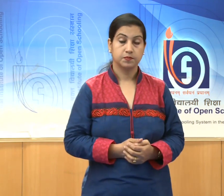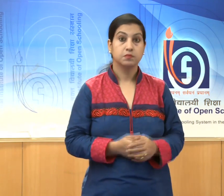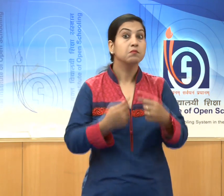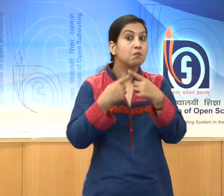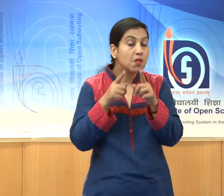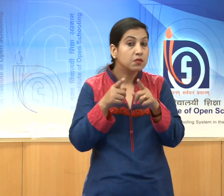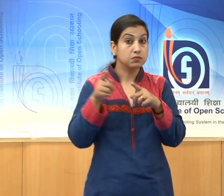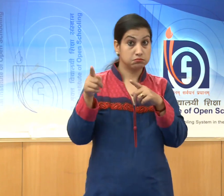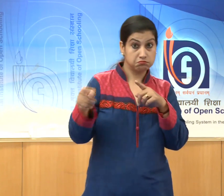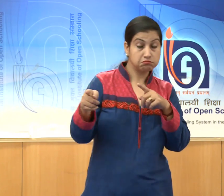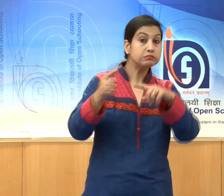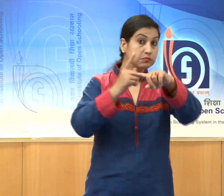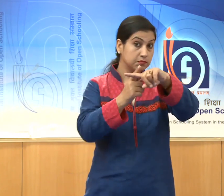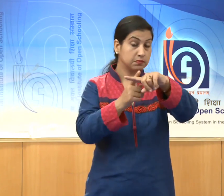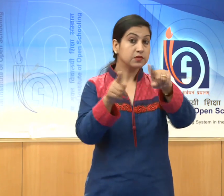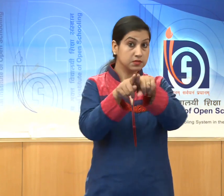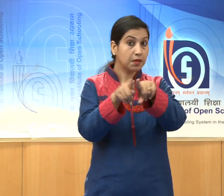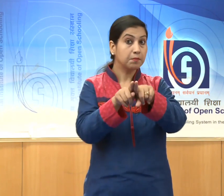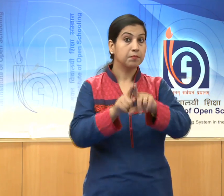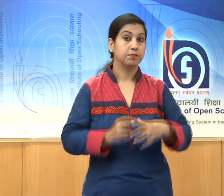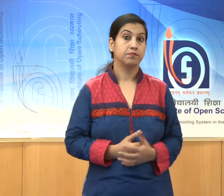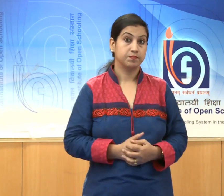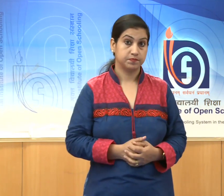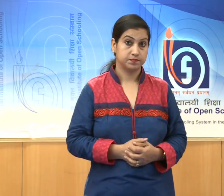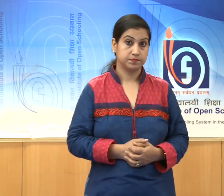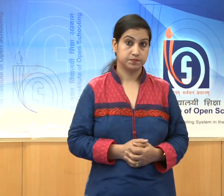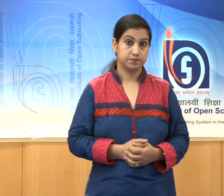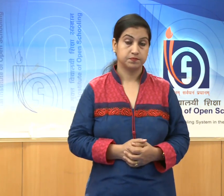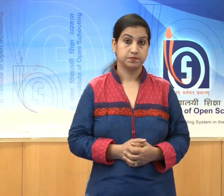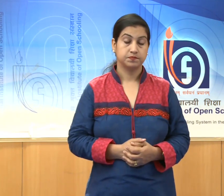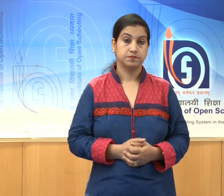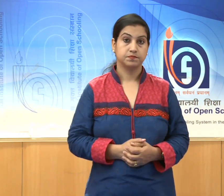they were also great patrons